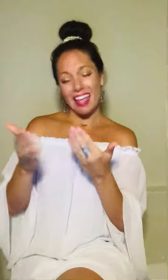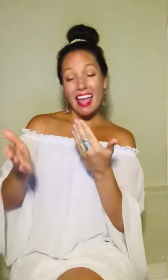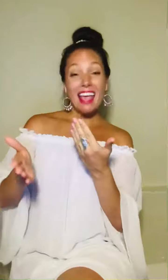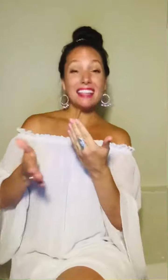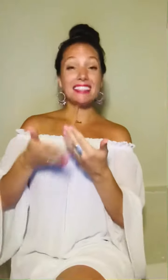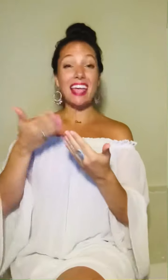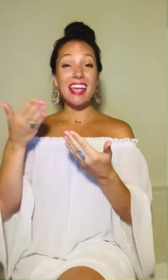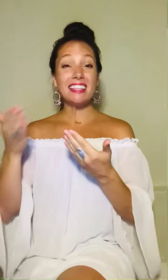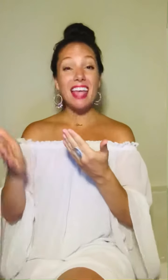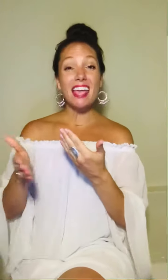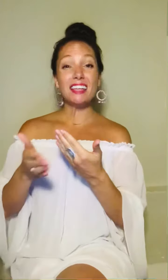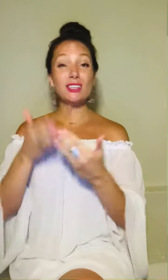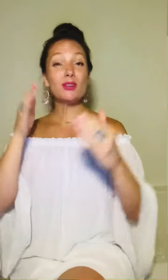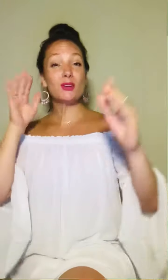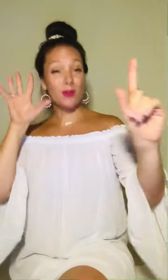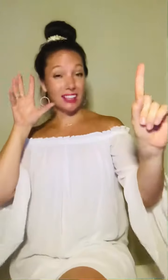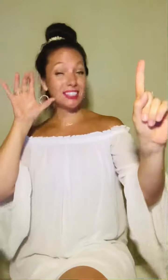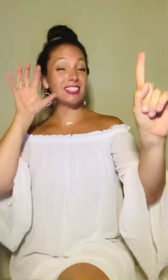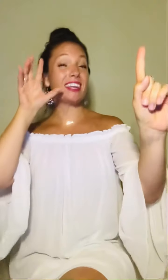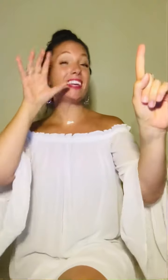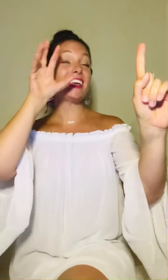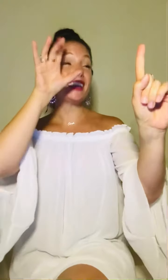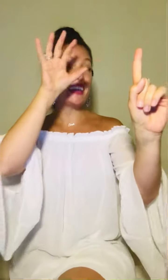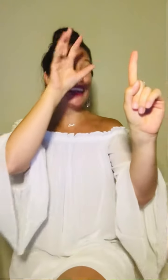It's easy to achieve